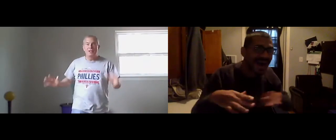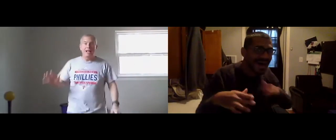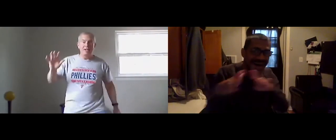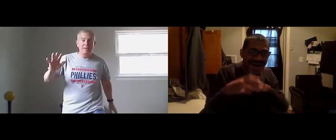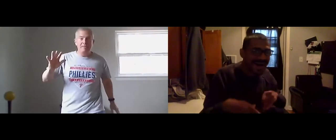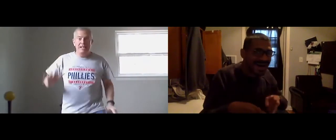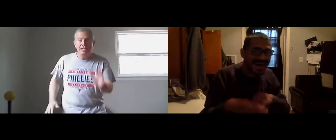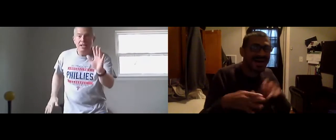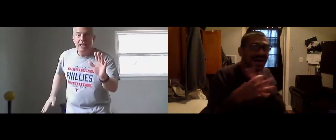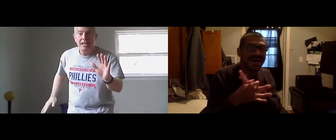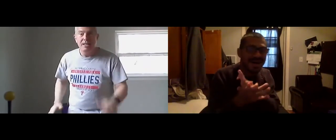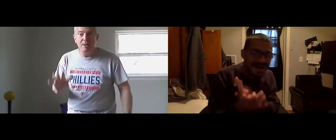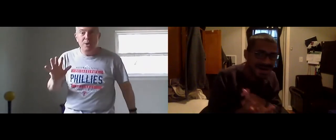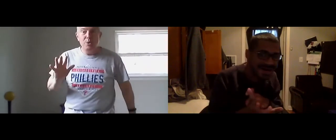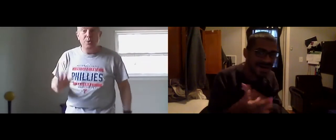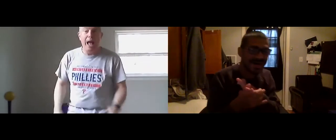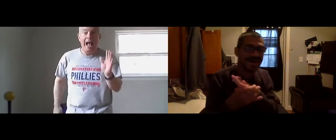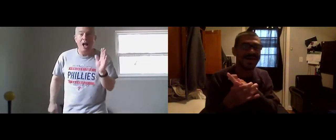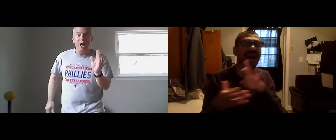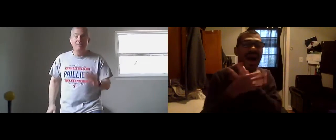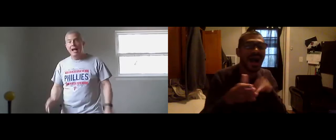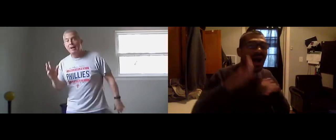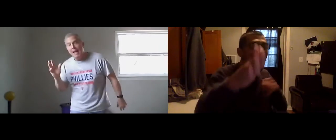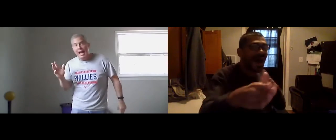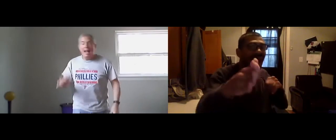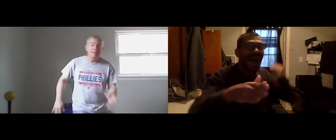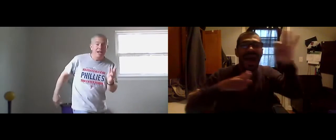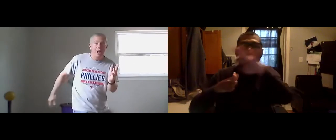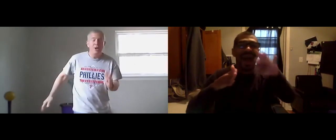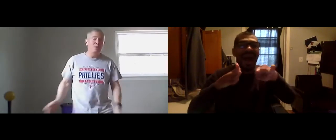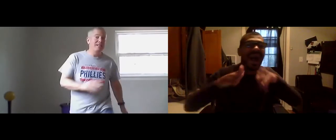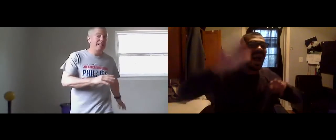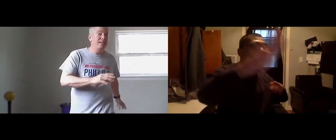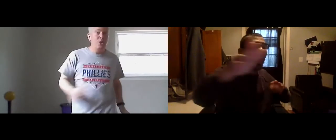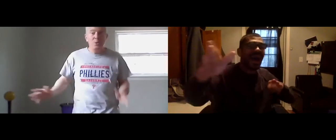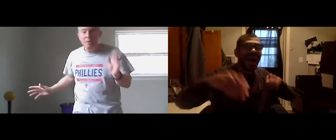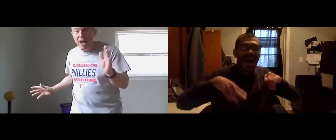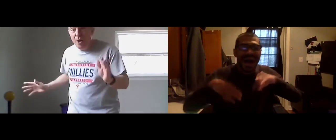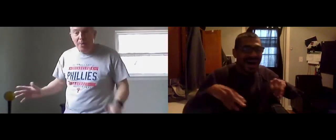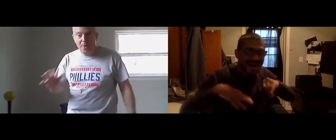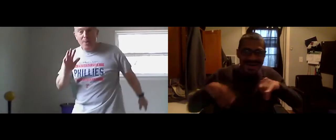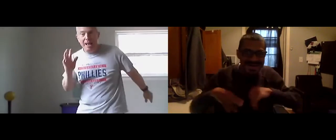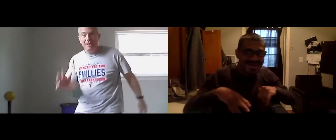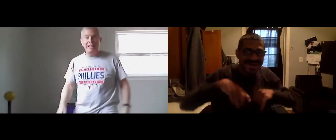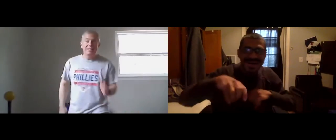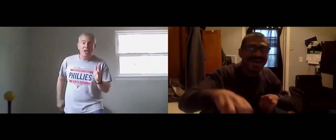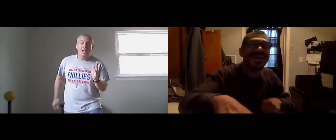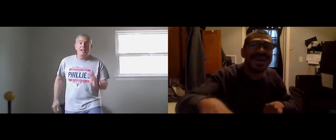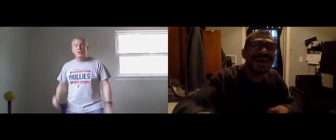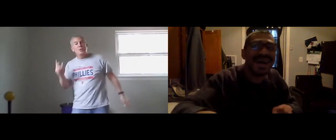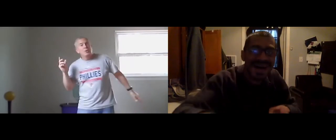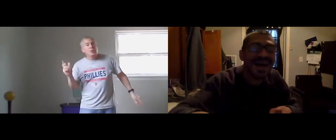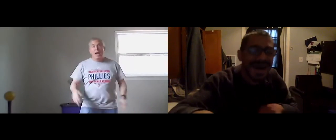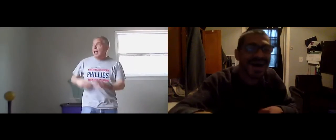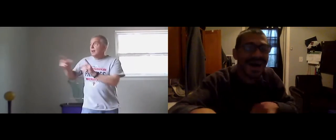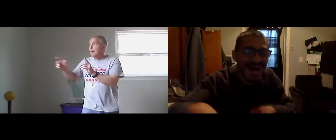like happiness is the truth. Because I'm happy. Clap along if you know what happiness is to